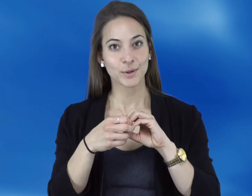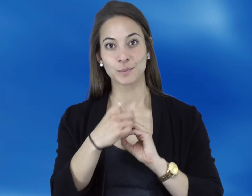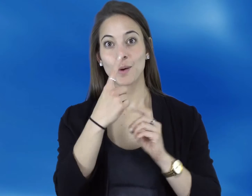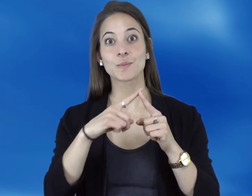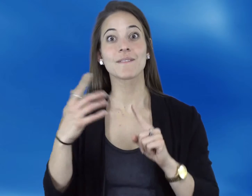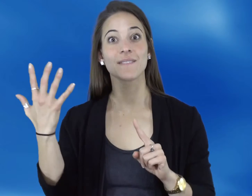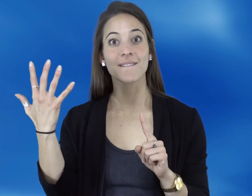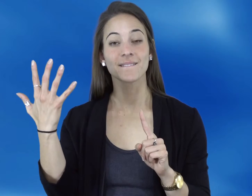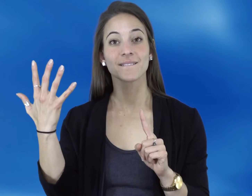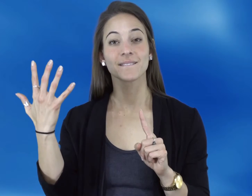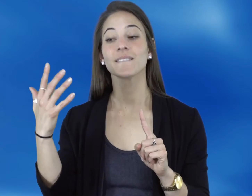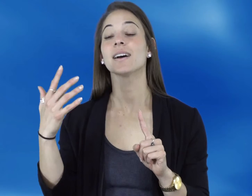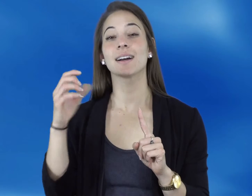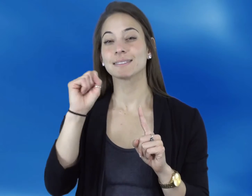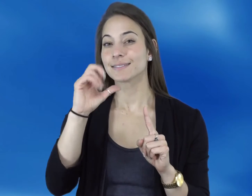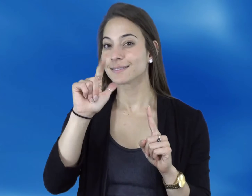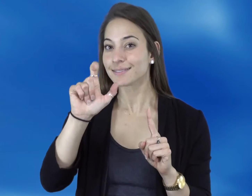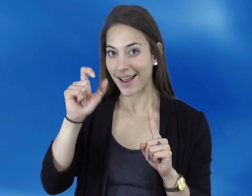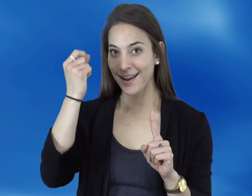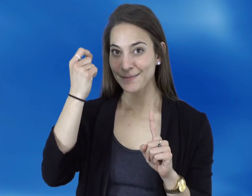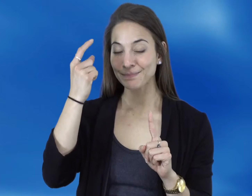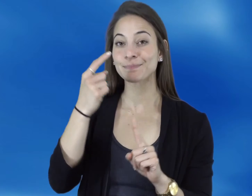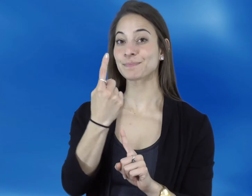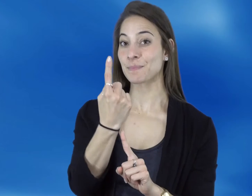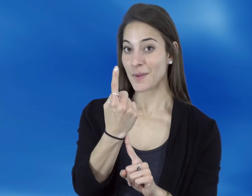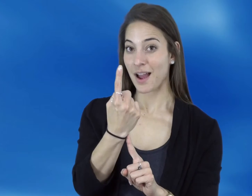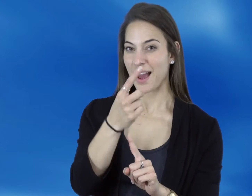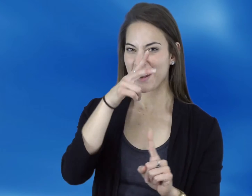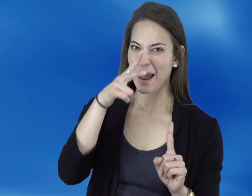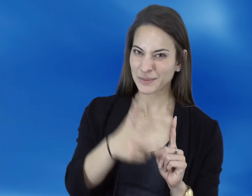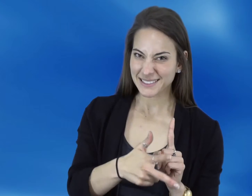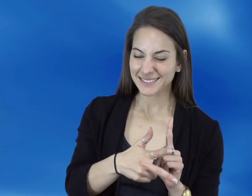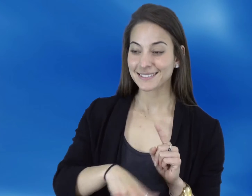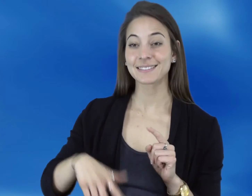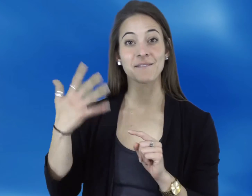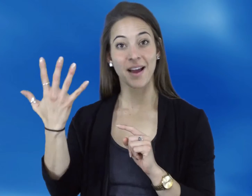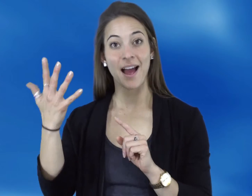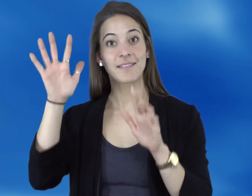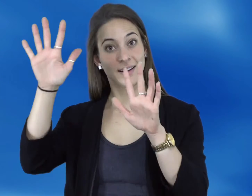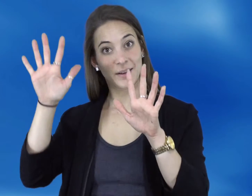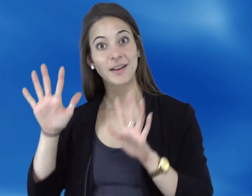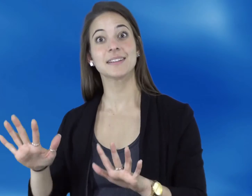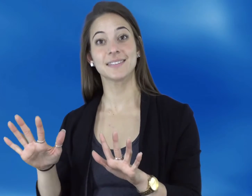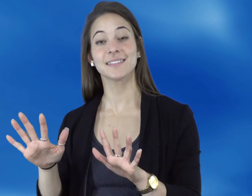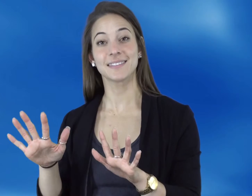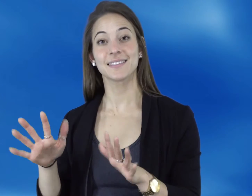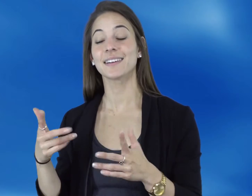The first set of results is measured on a scale of one to five. One being lousy, and five being excellent based on the overall design